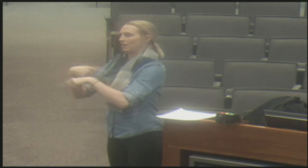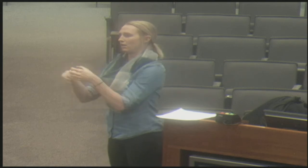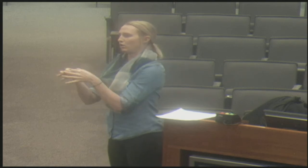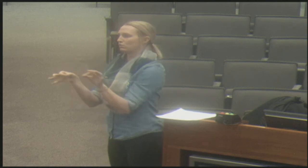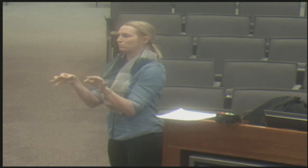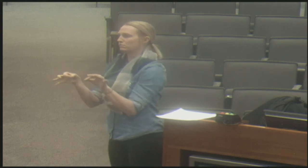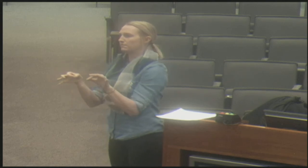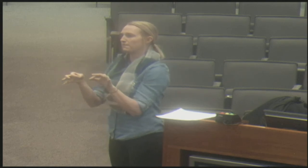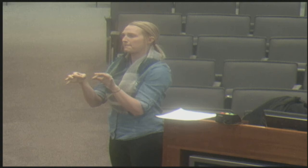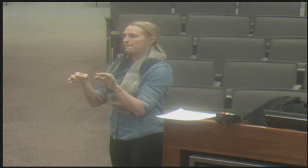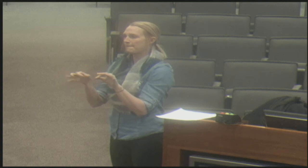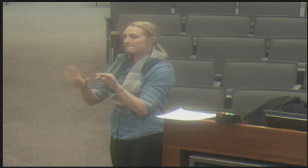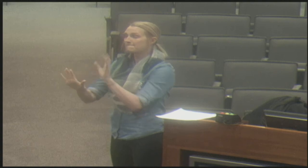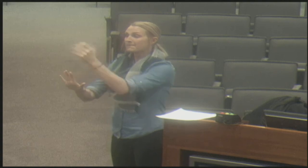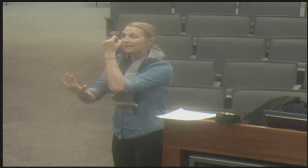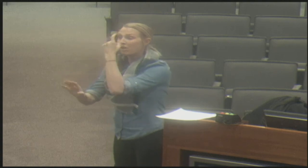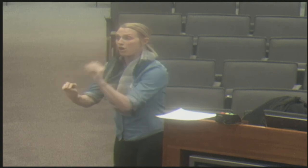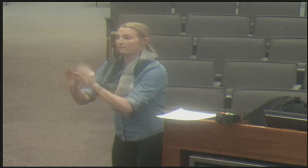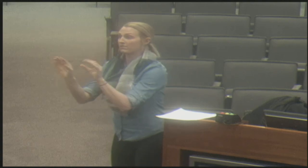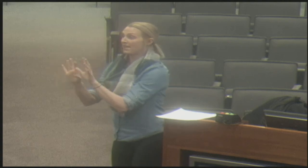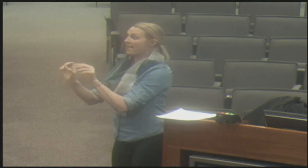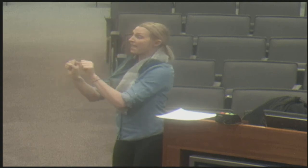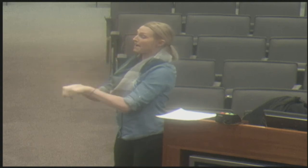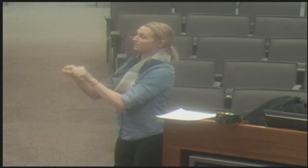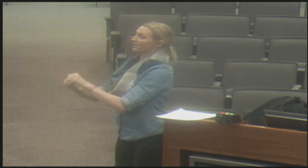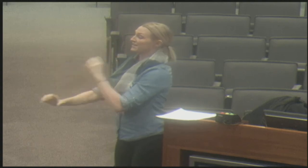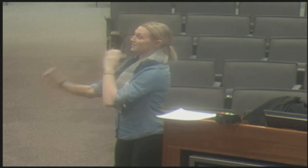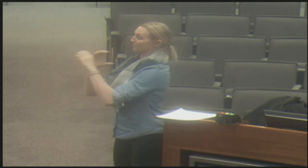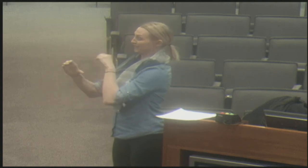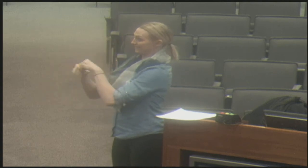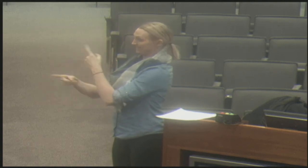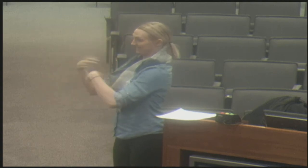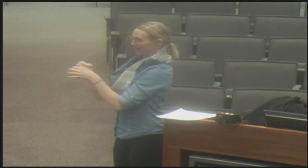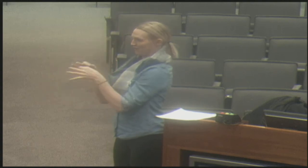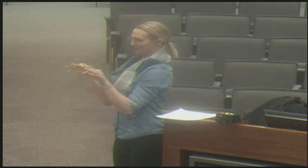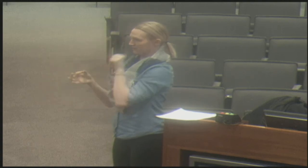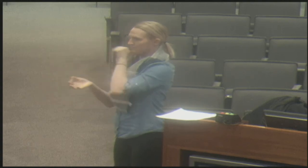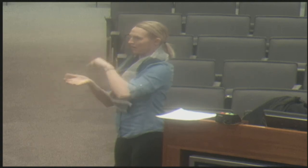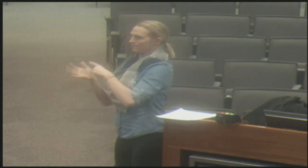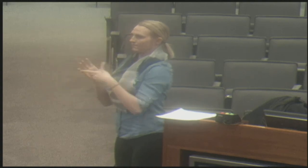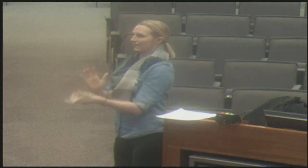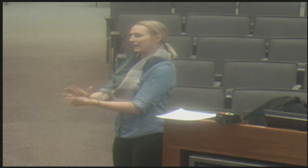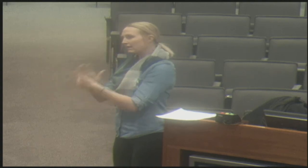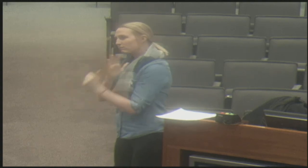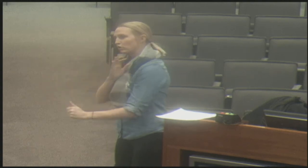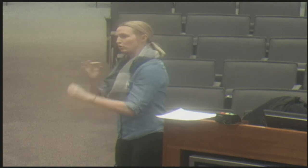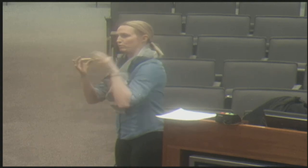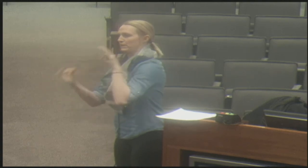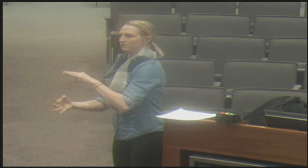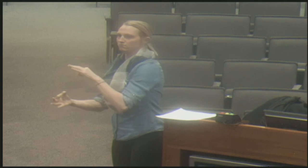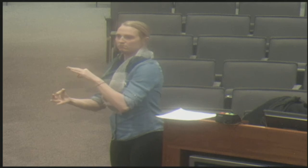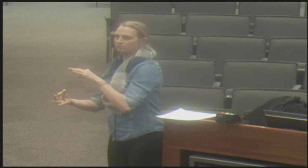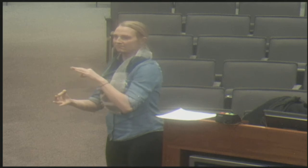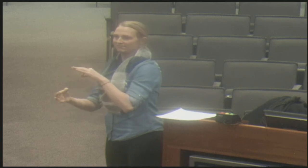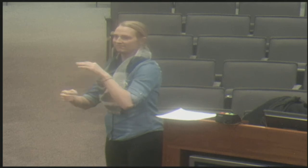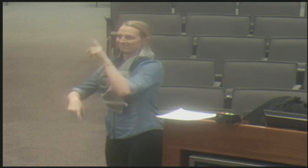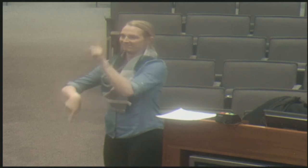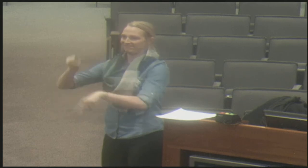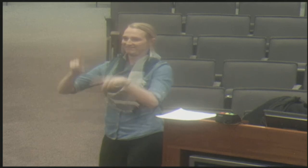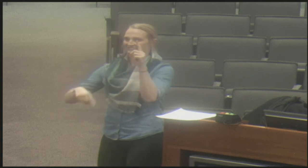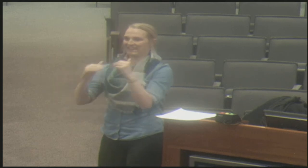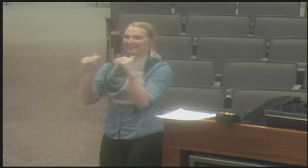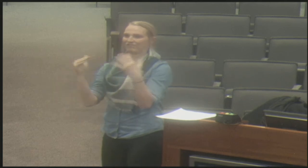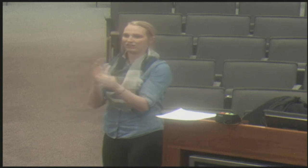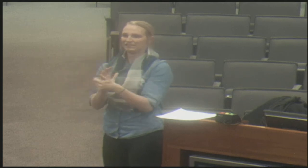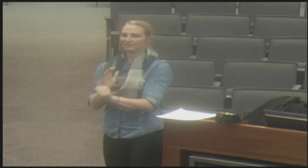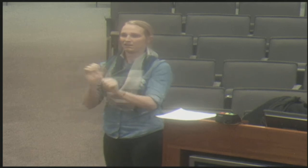providers that are fluent in sign language. Now, I say fluent in sign language, but that does